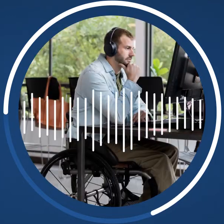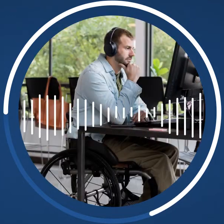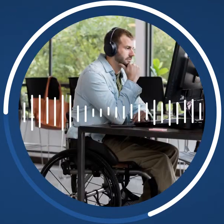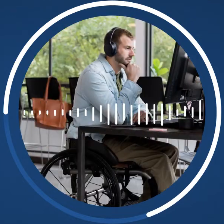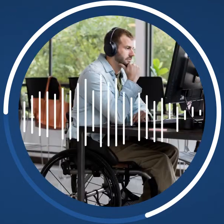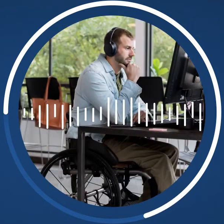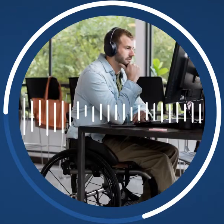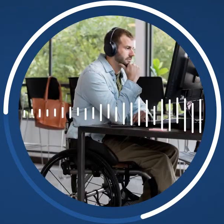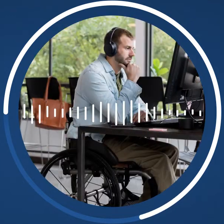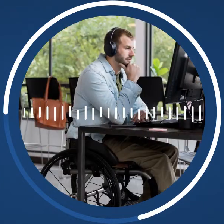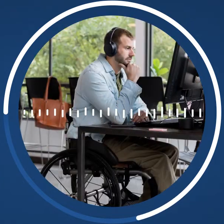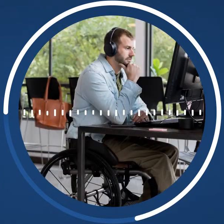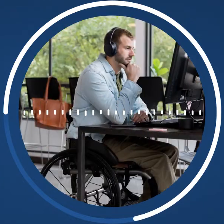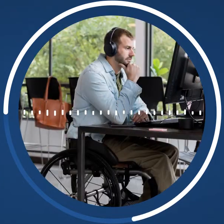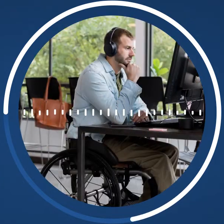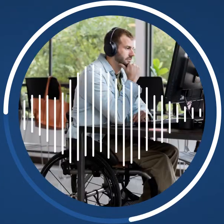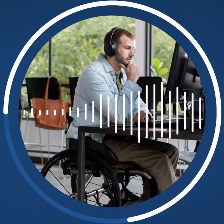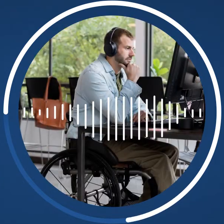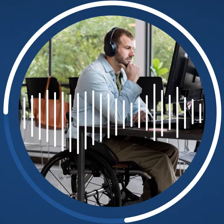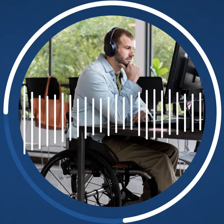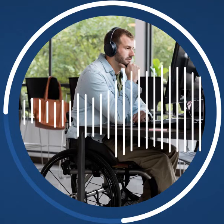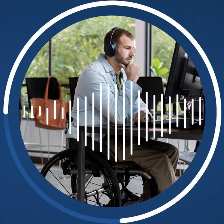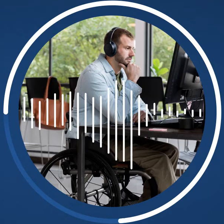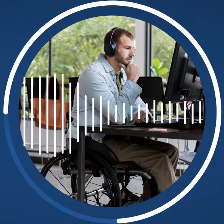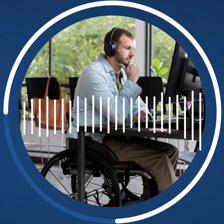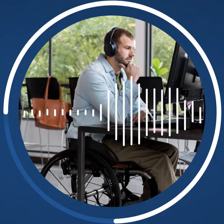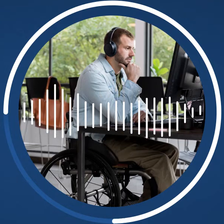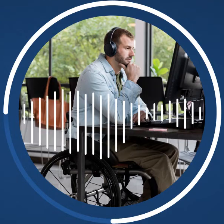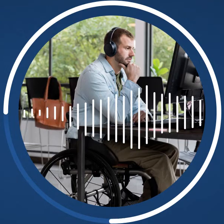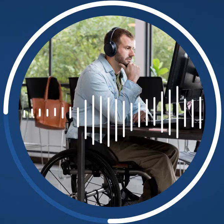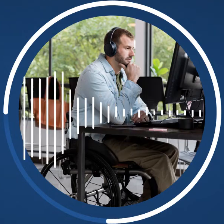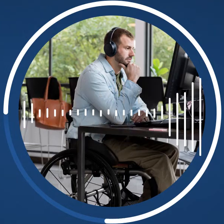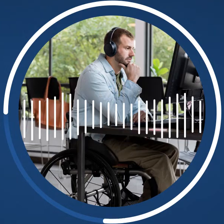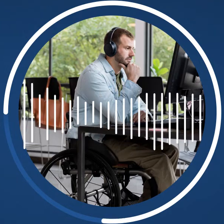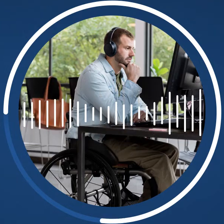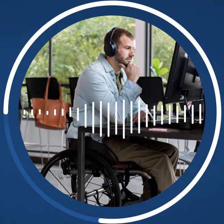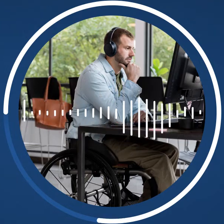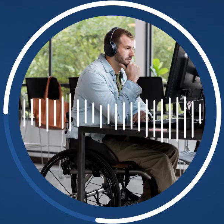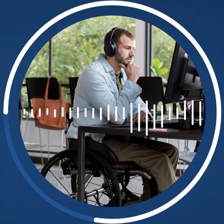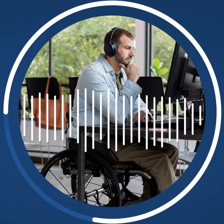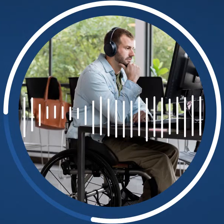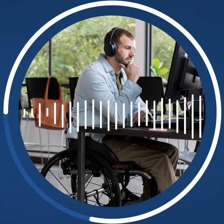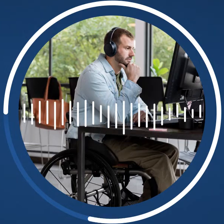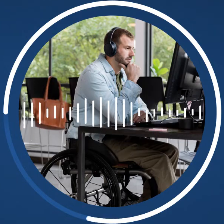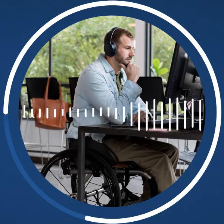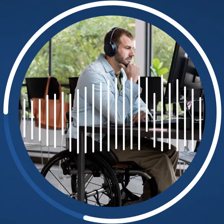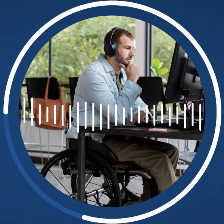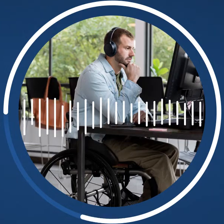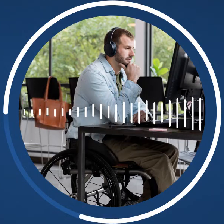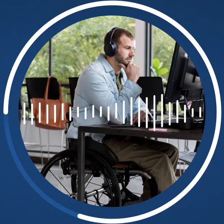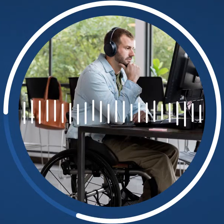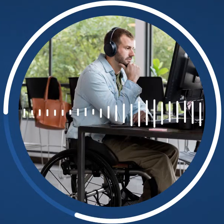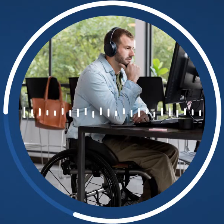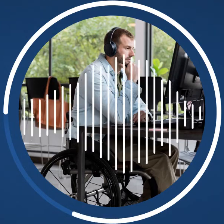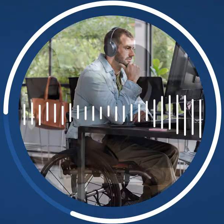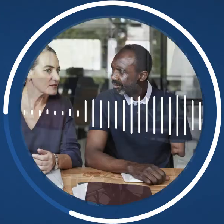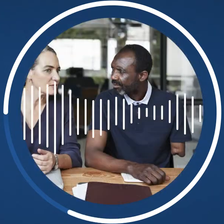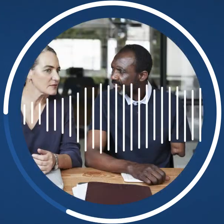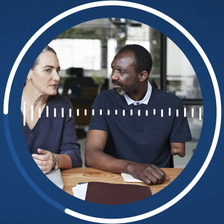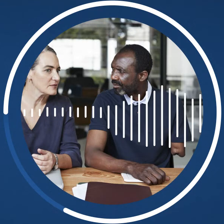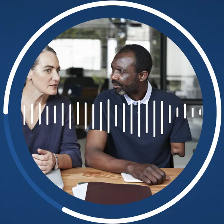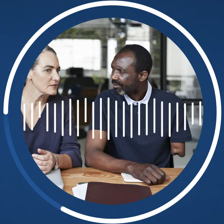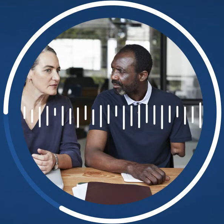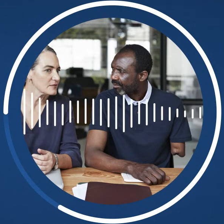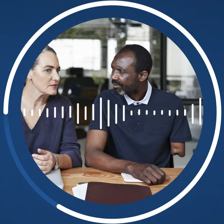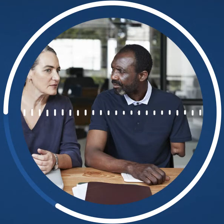who were employed in 2019. West Virginia had the highest percentage of population with a disability in 2019, while